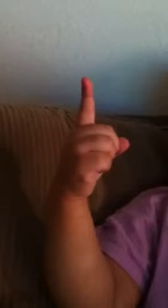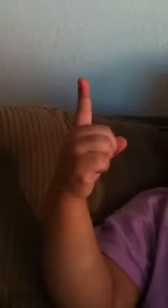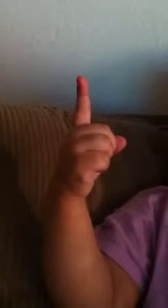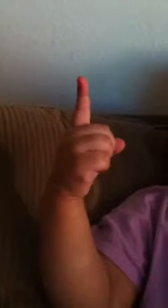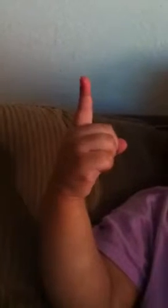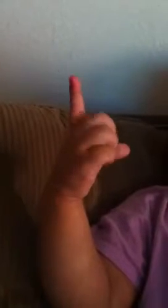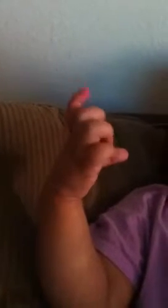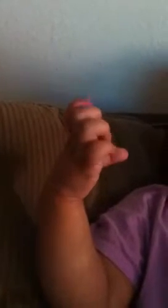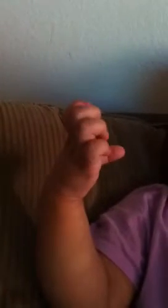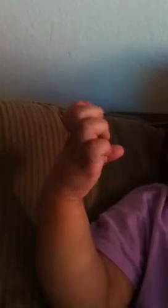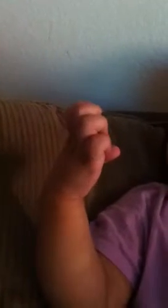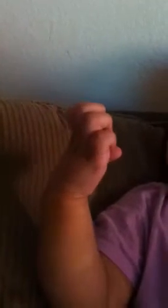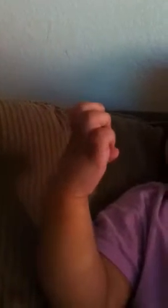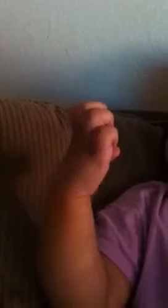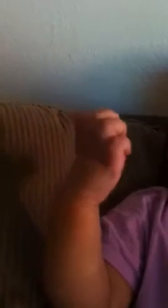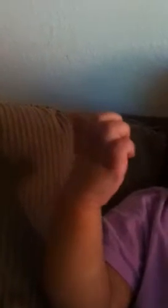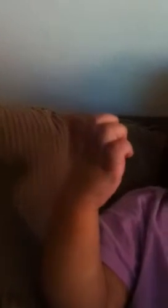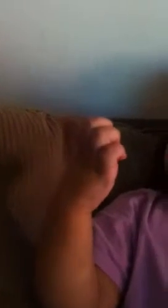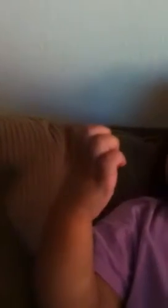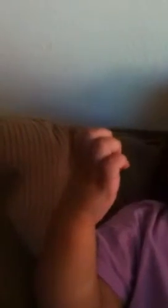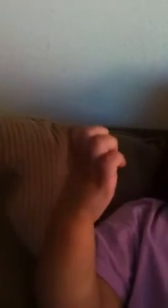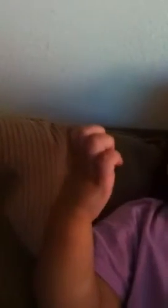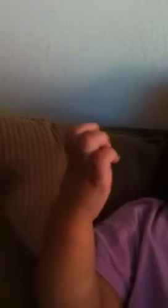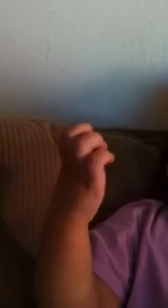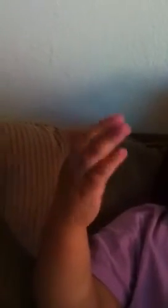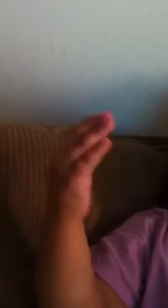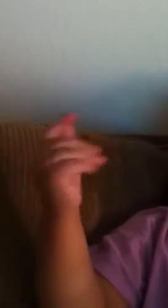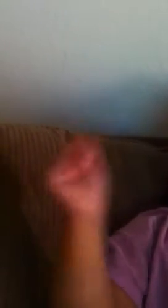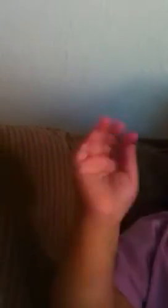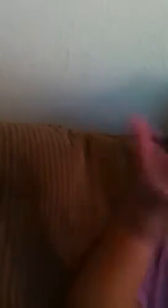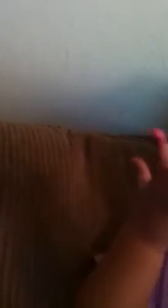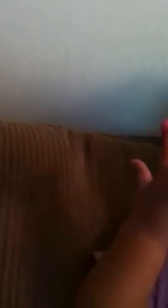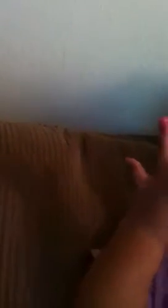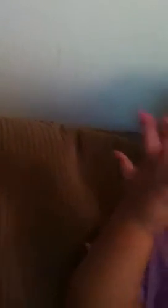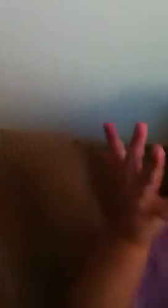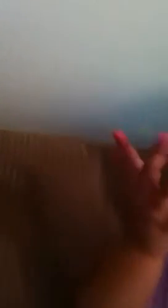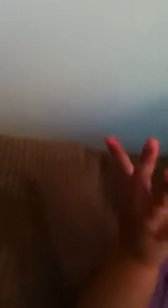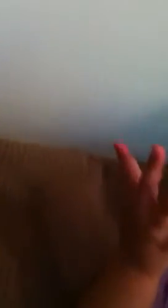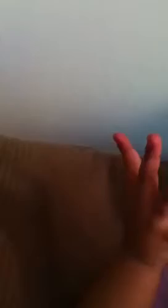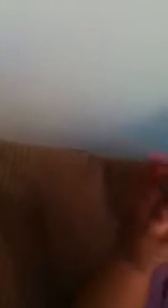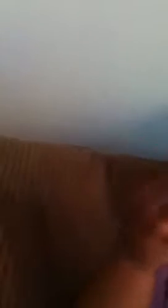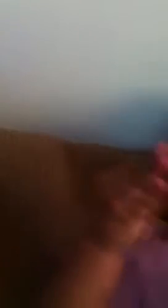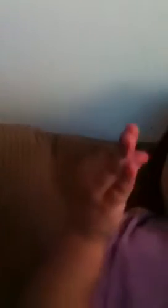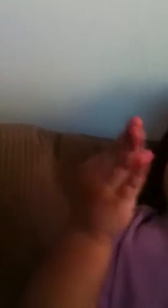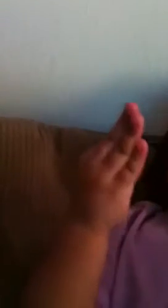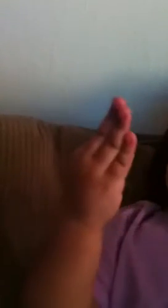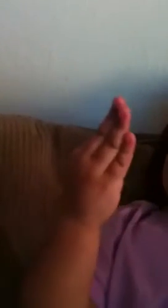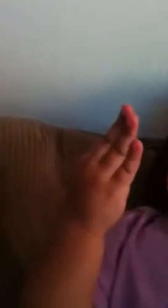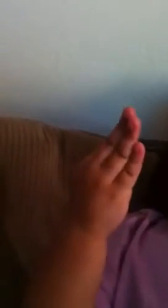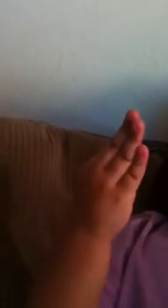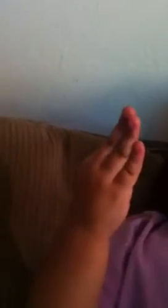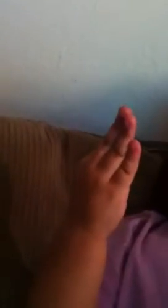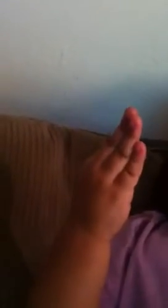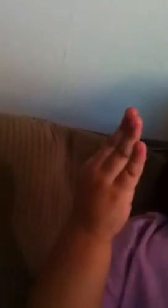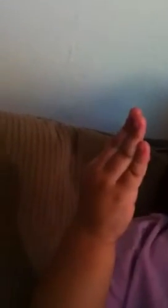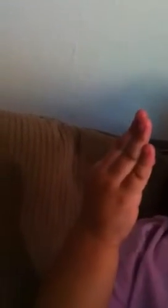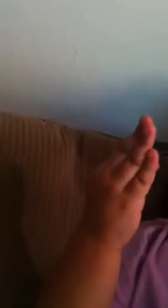E, F, just one, let me see it,